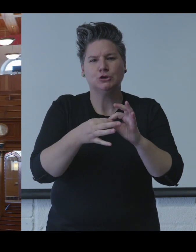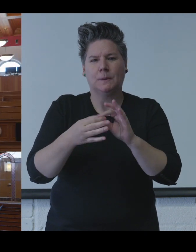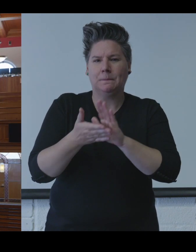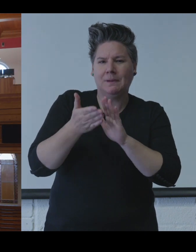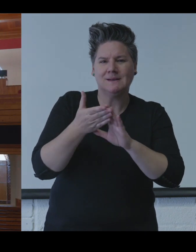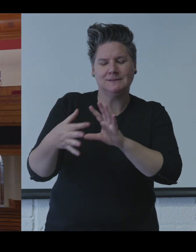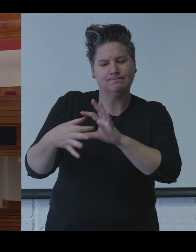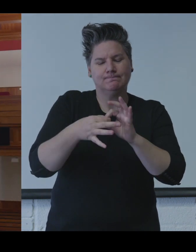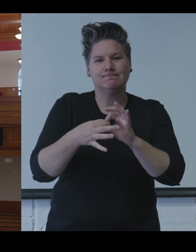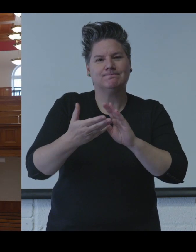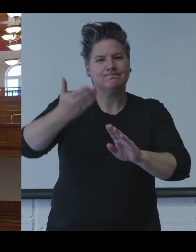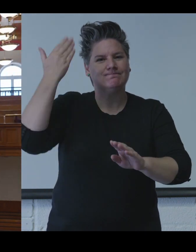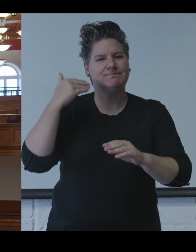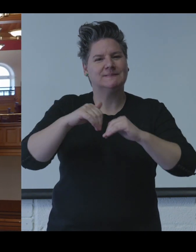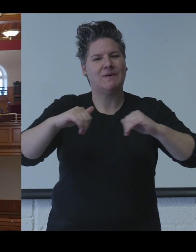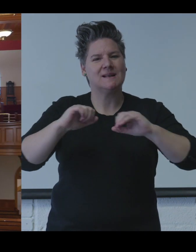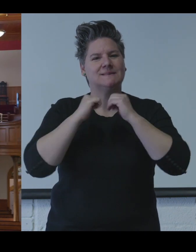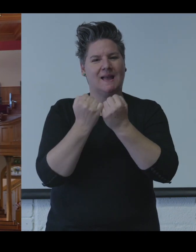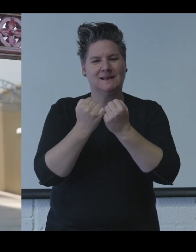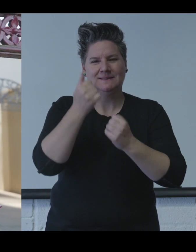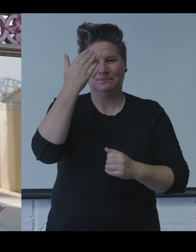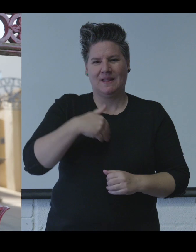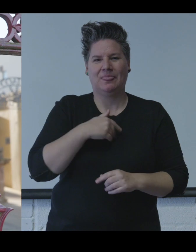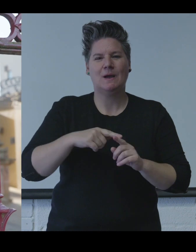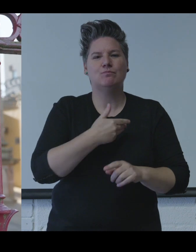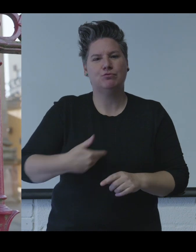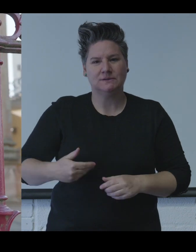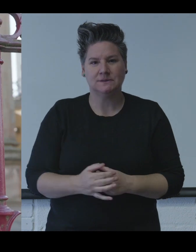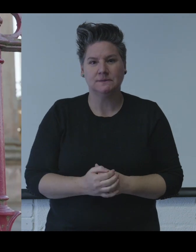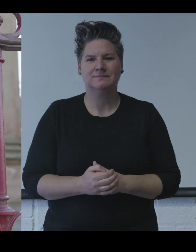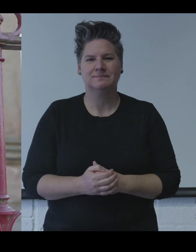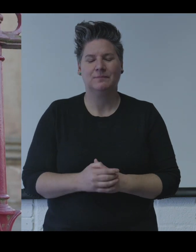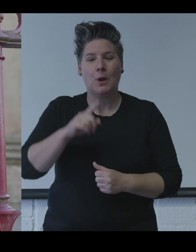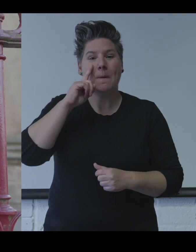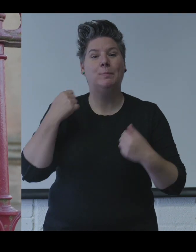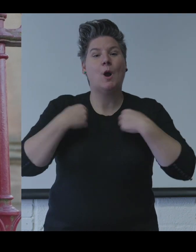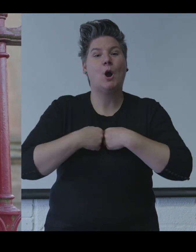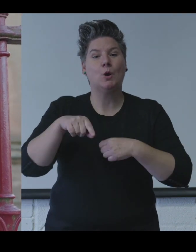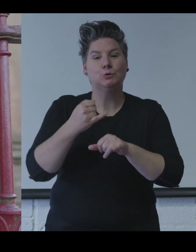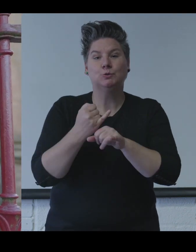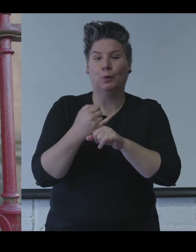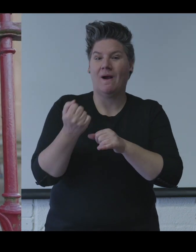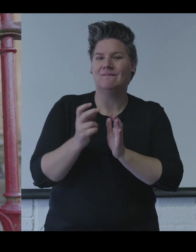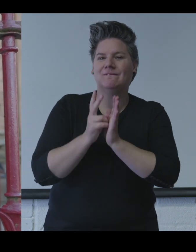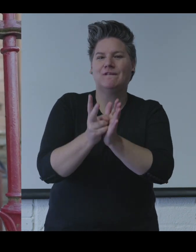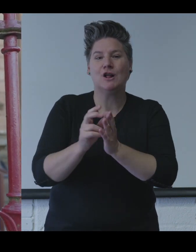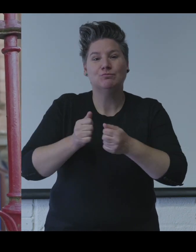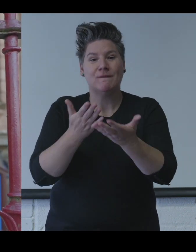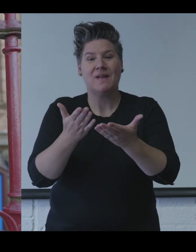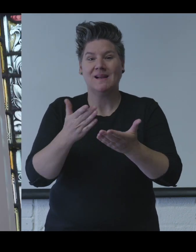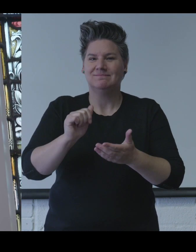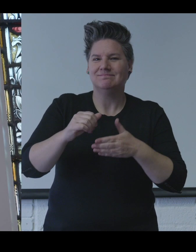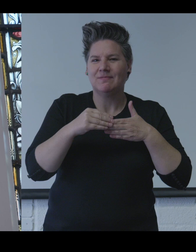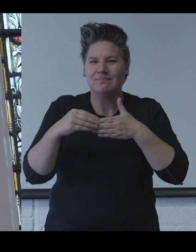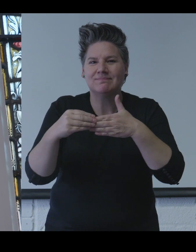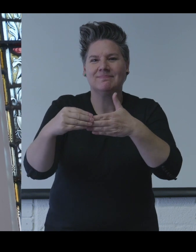Demonstrating through this work how the story of Presbyterianism can contribute to promoting peaceful relationships and building reconciliation in a